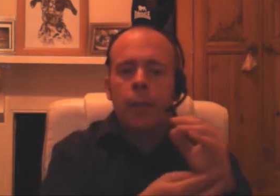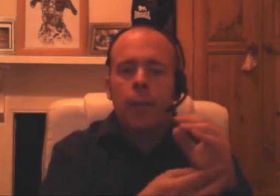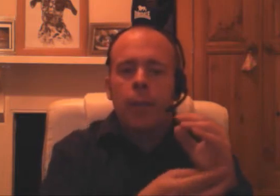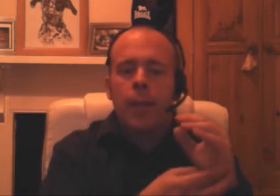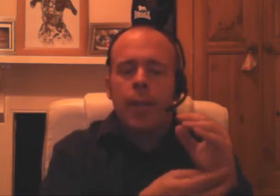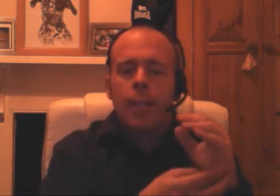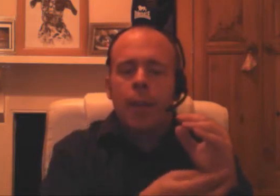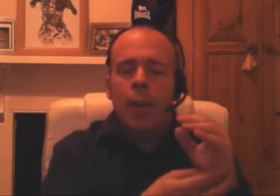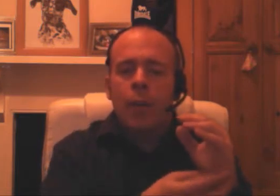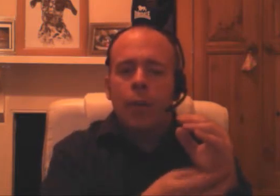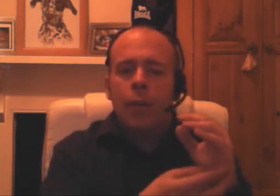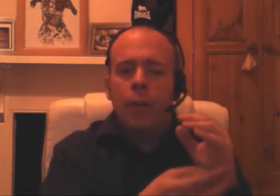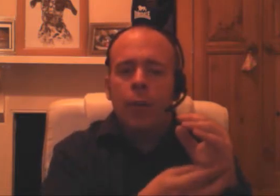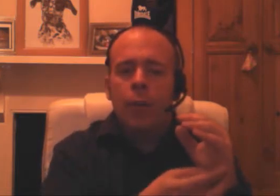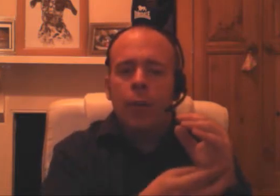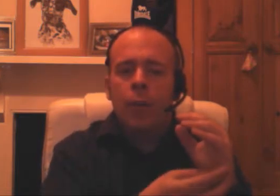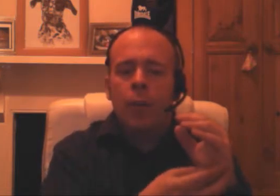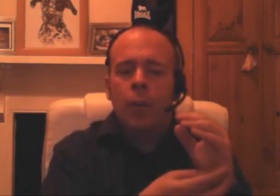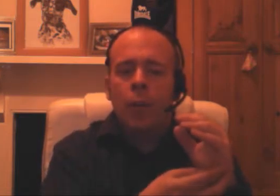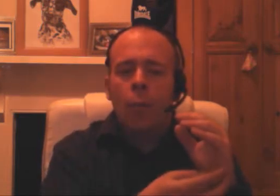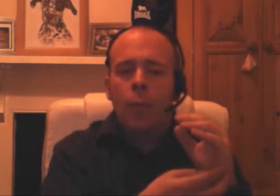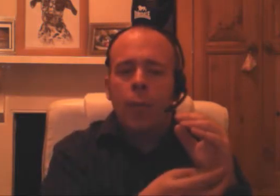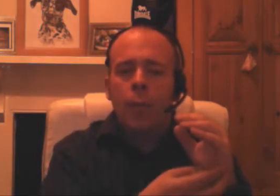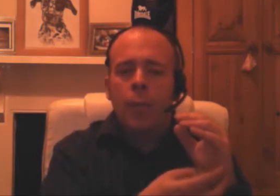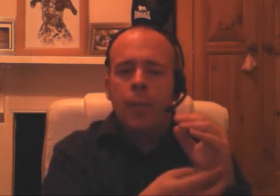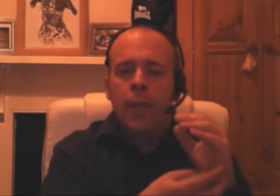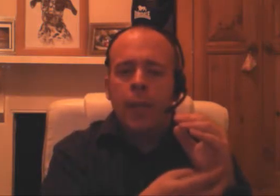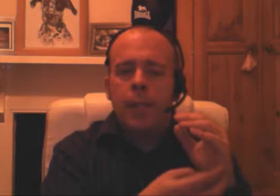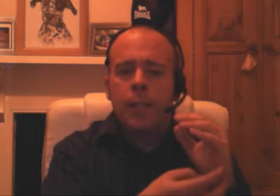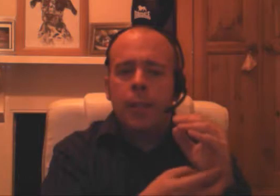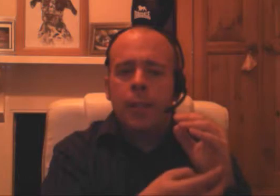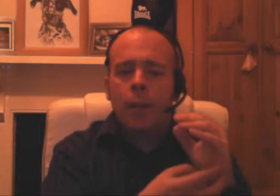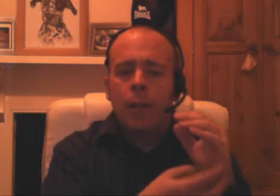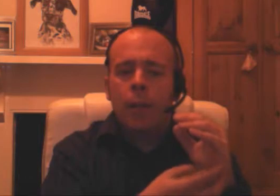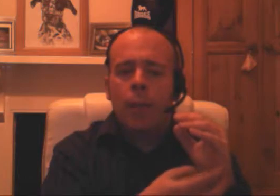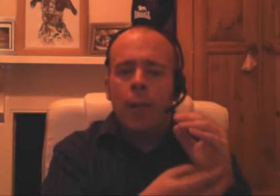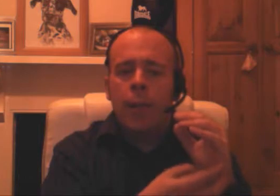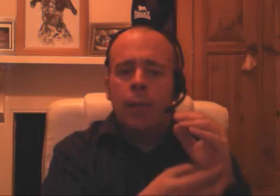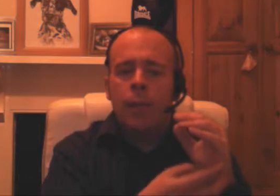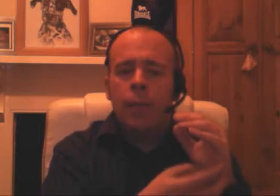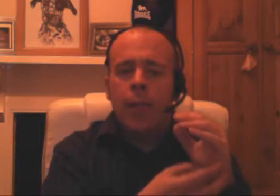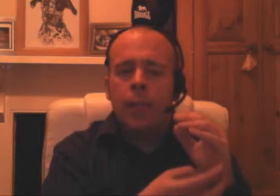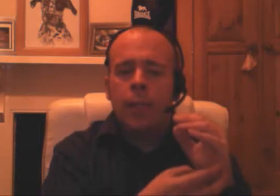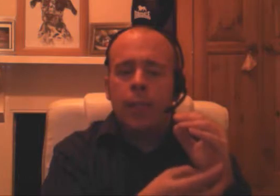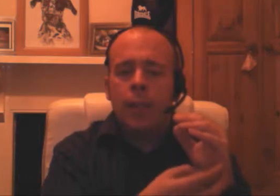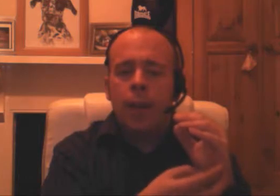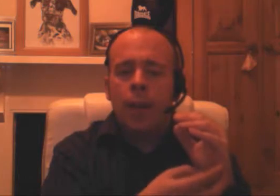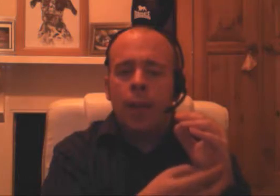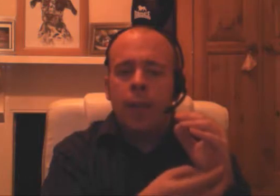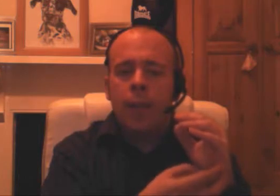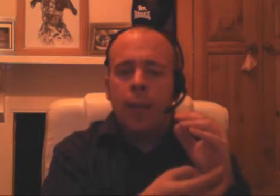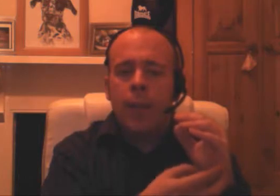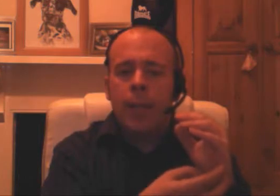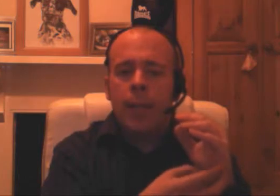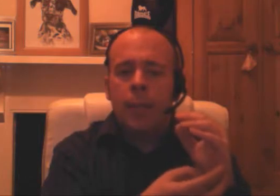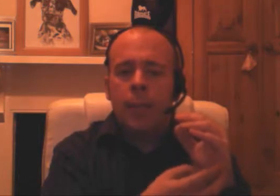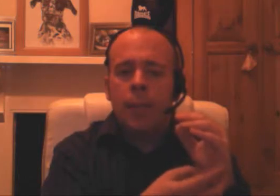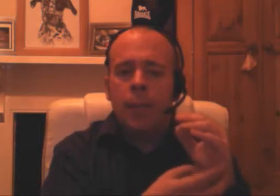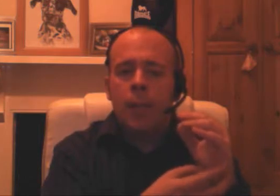Even though when in an open space my legs feel tense and I feel I may collapse I